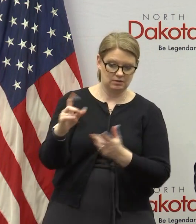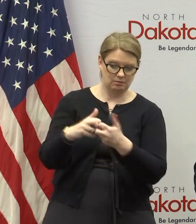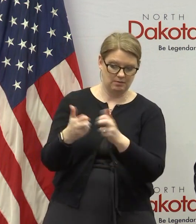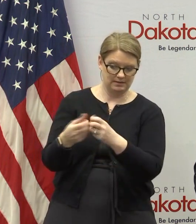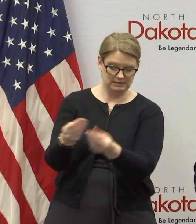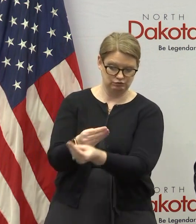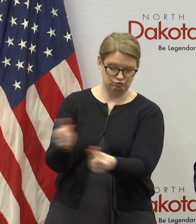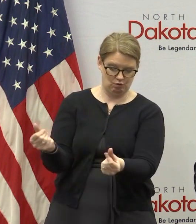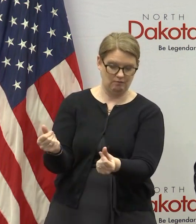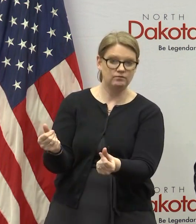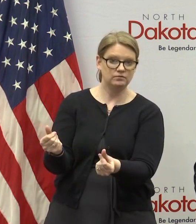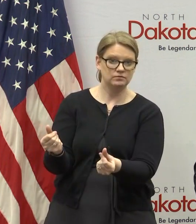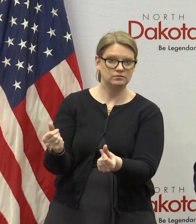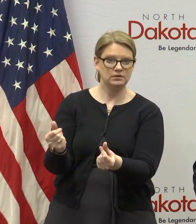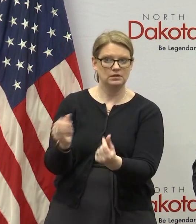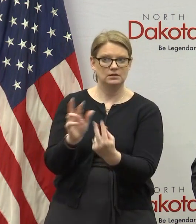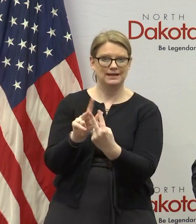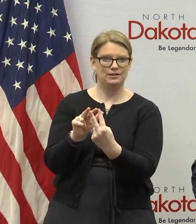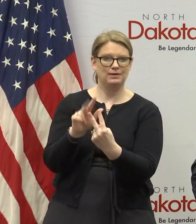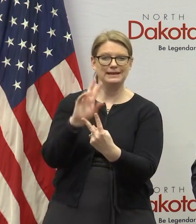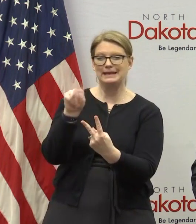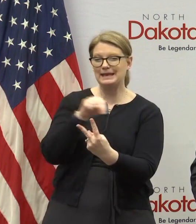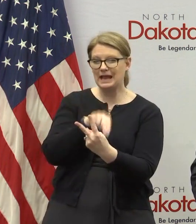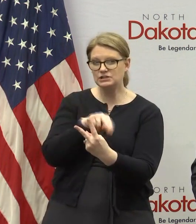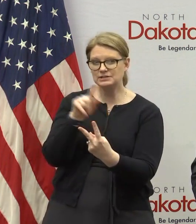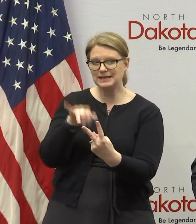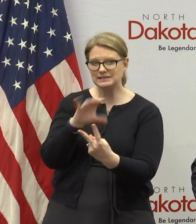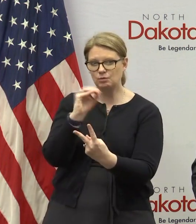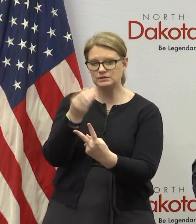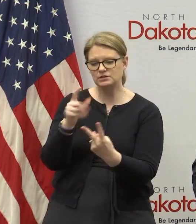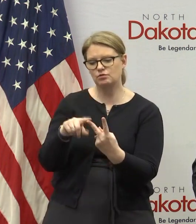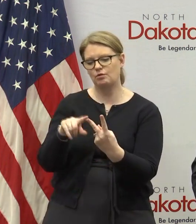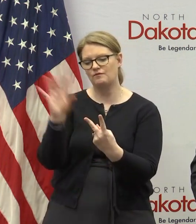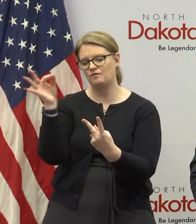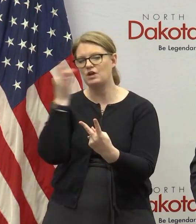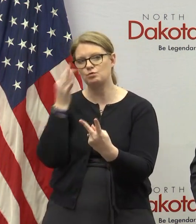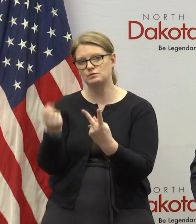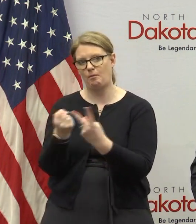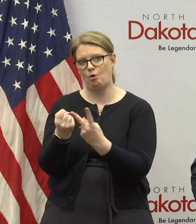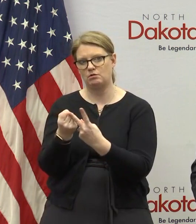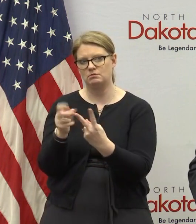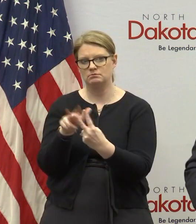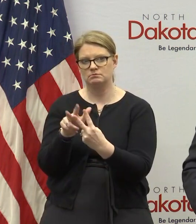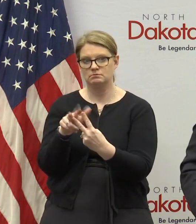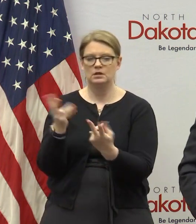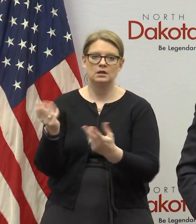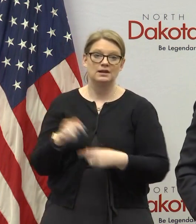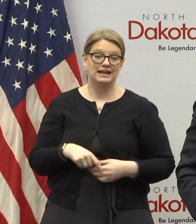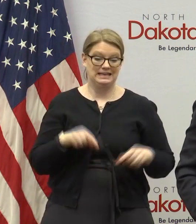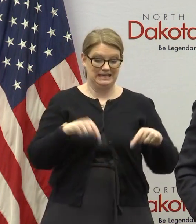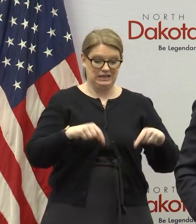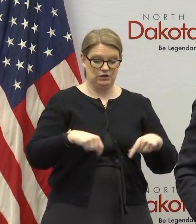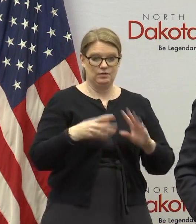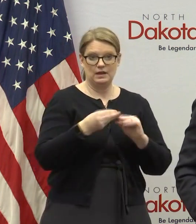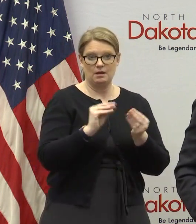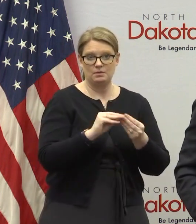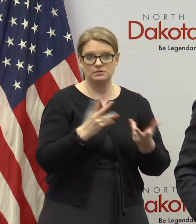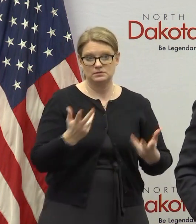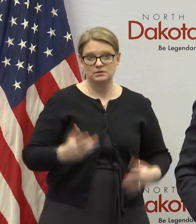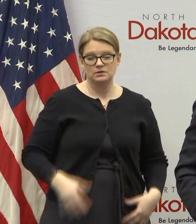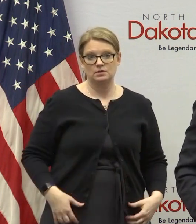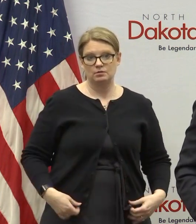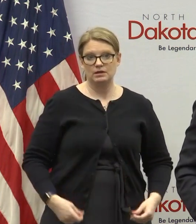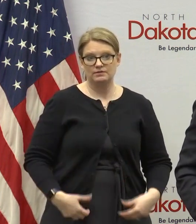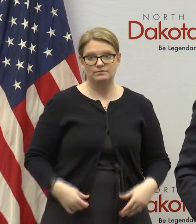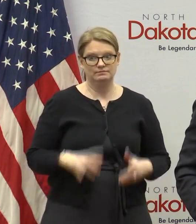solved with uh with either national testing organizations or federal support uh and then as you've seen here in the numbers uh we've uh you know